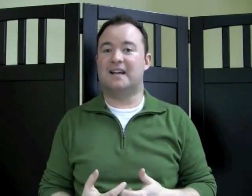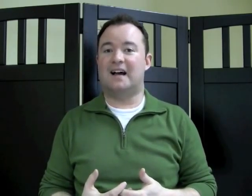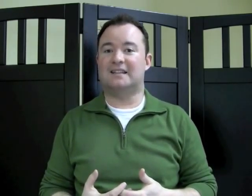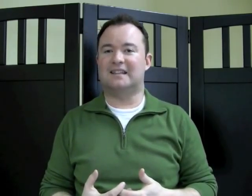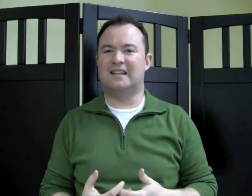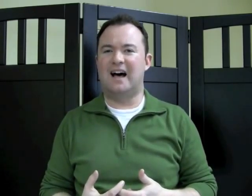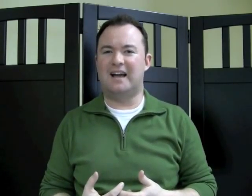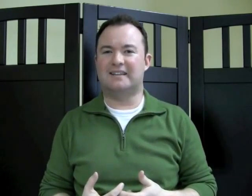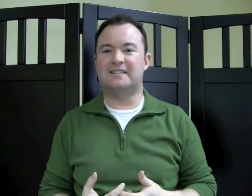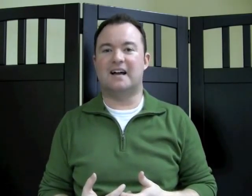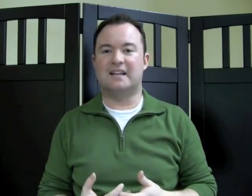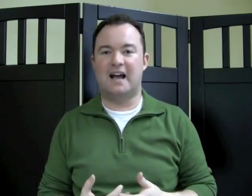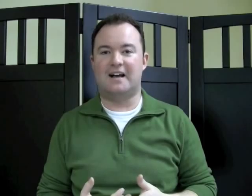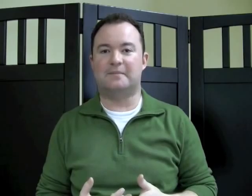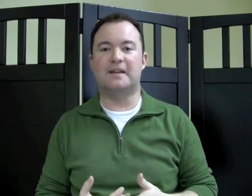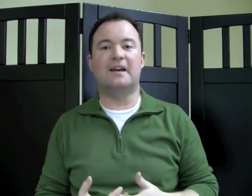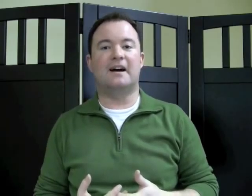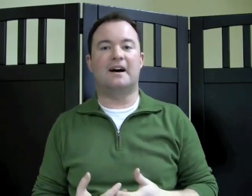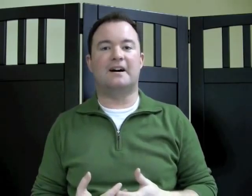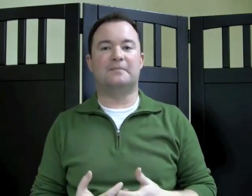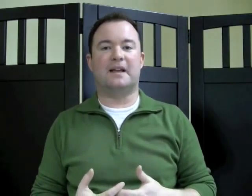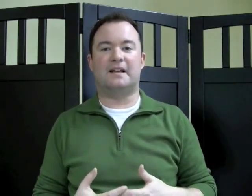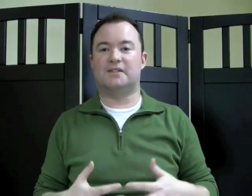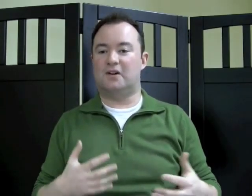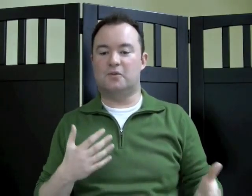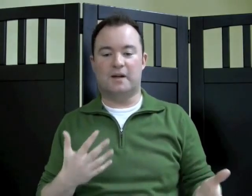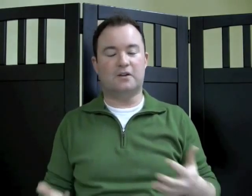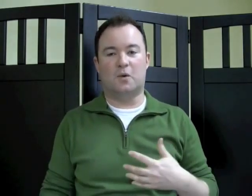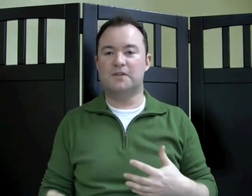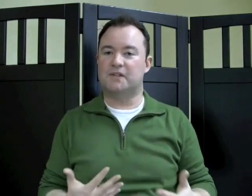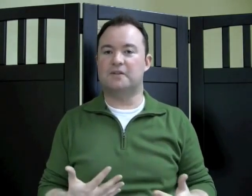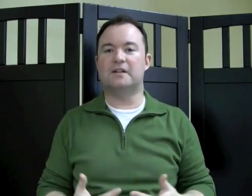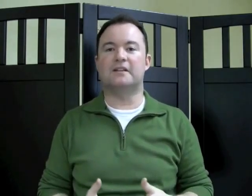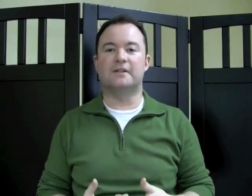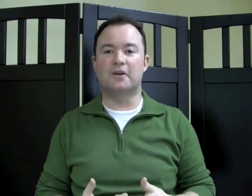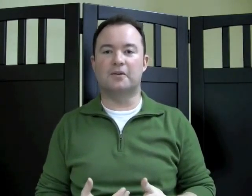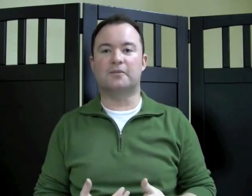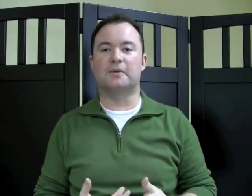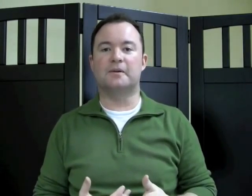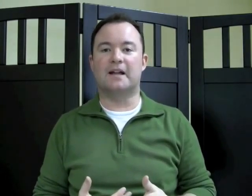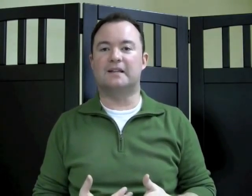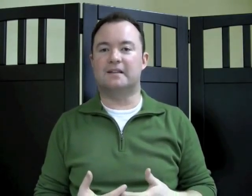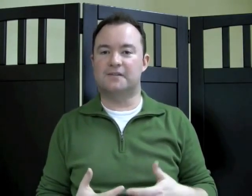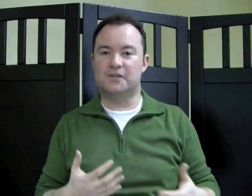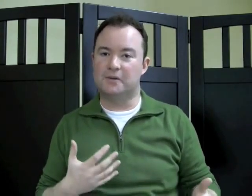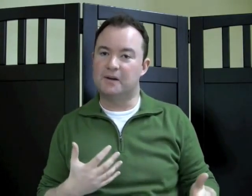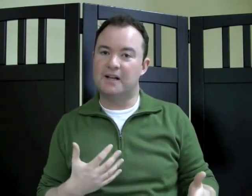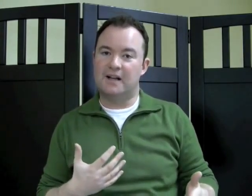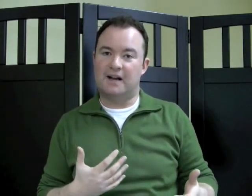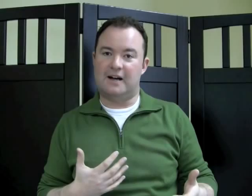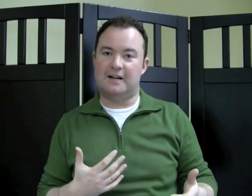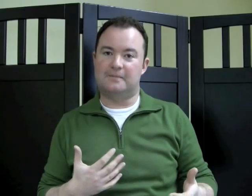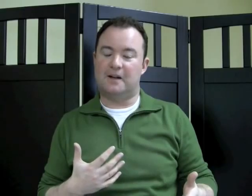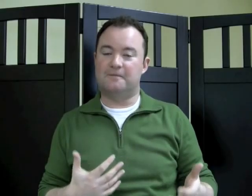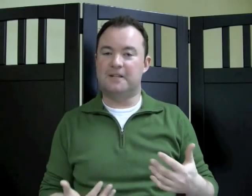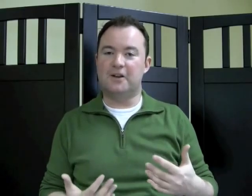www.signingonline.com has a great course that you can even go through. And, it gives you a video